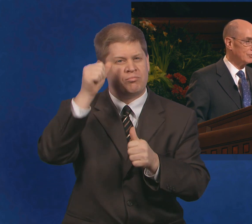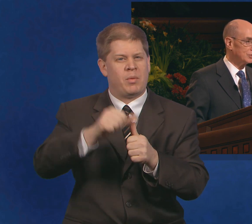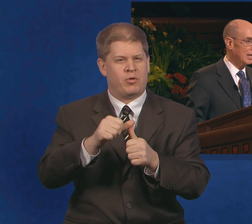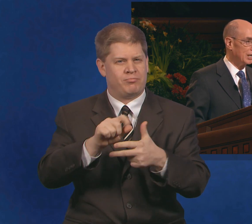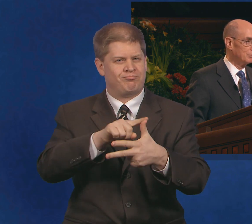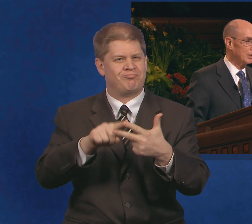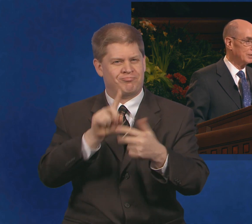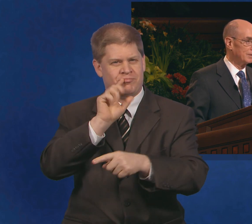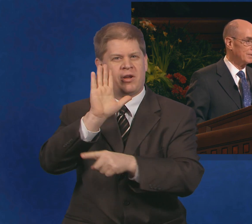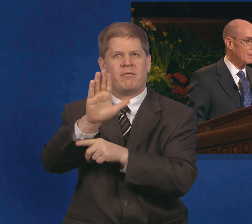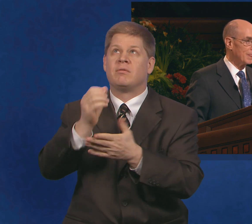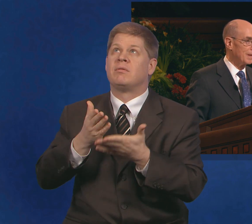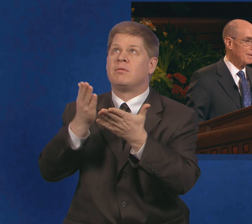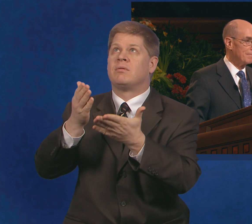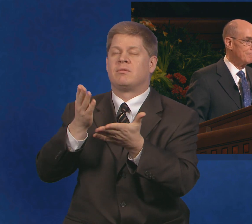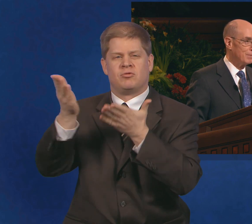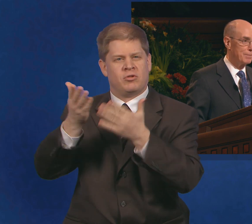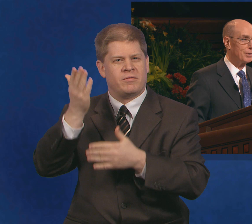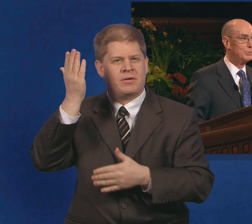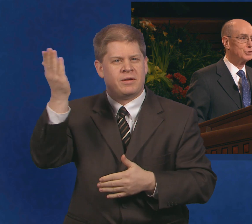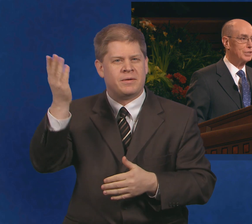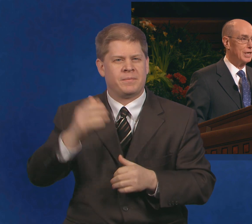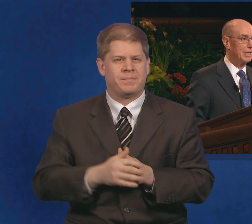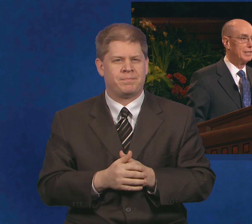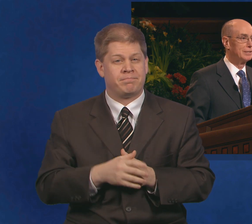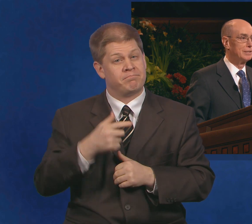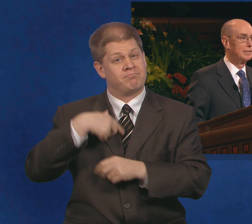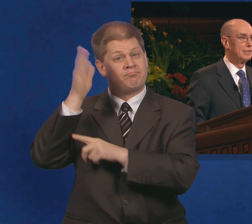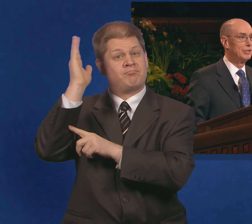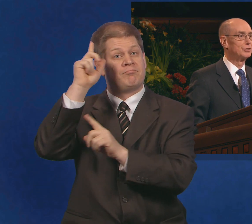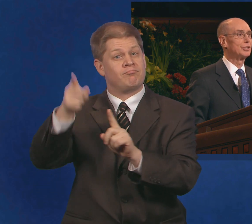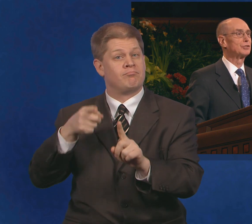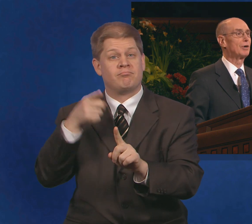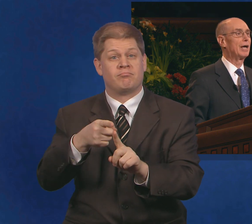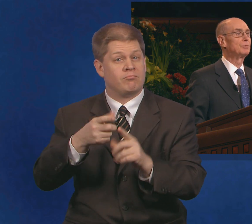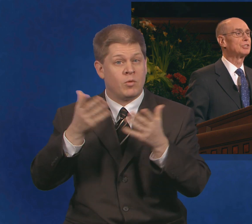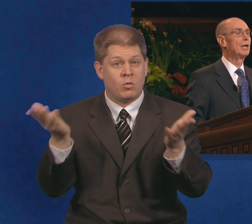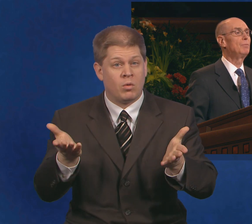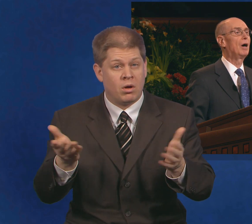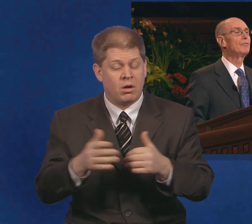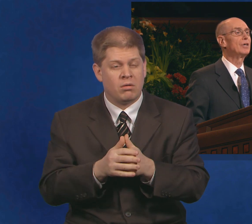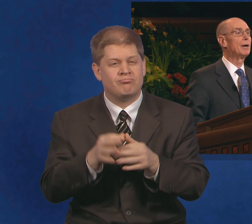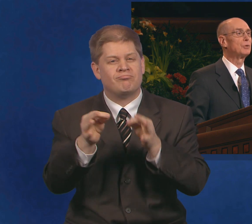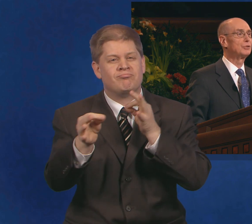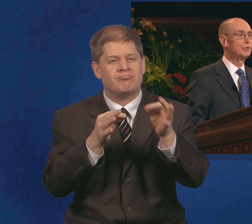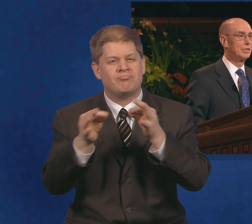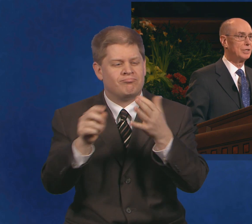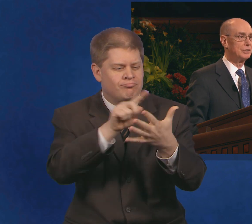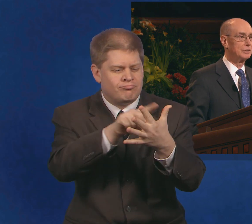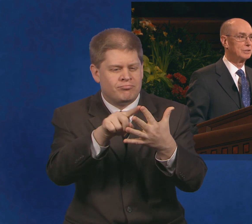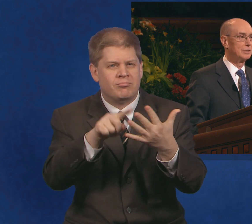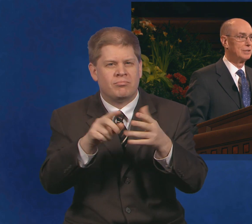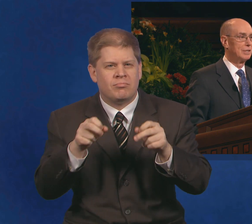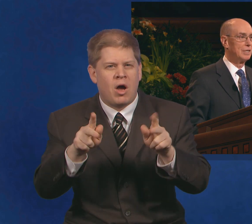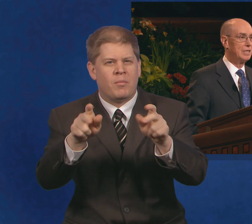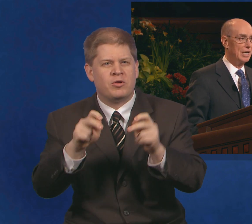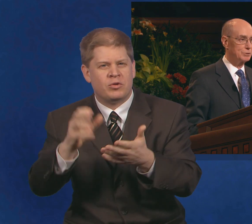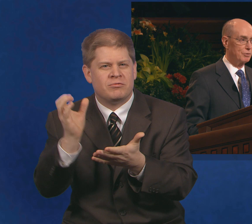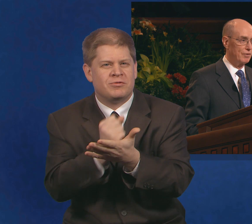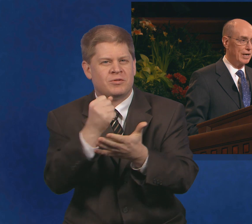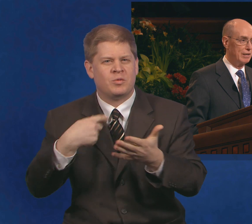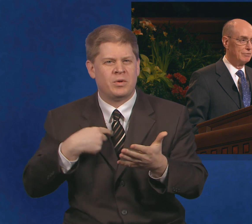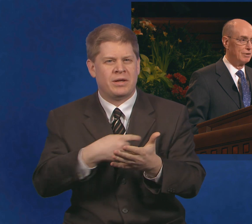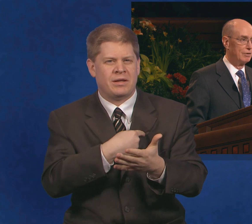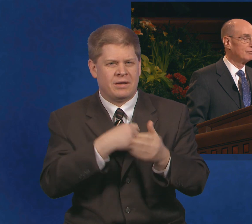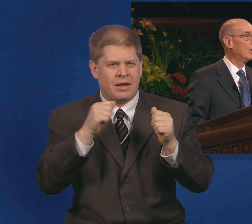partake of the sacrament. My purpose today is to describe some of the opportunities He